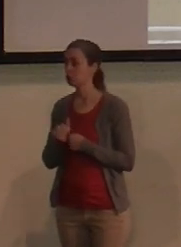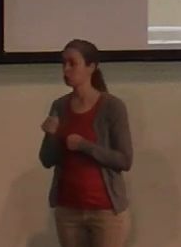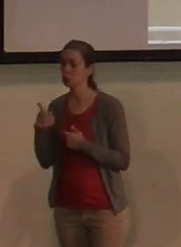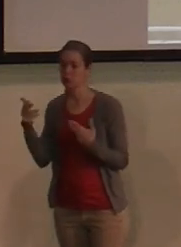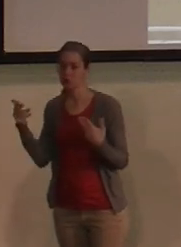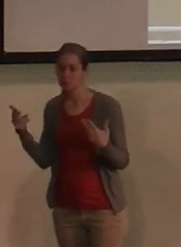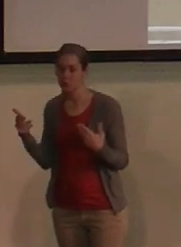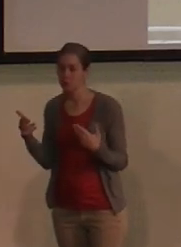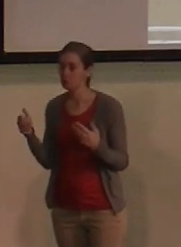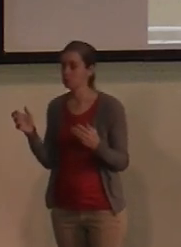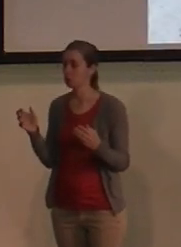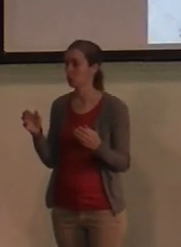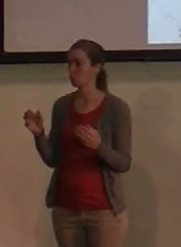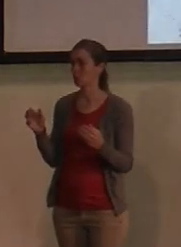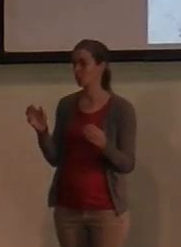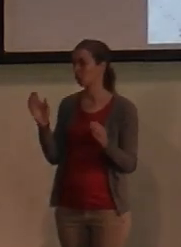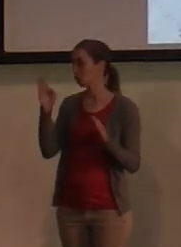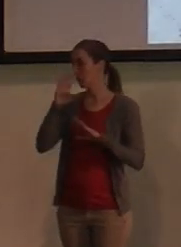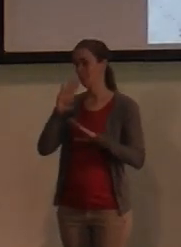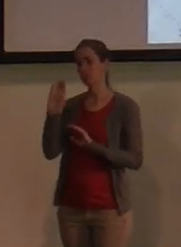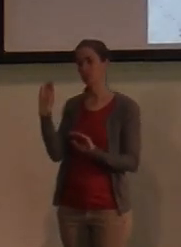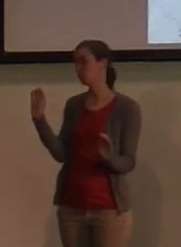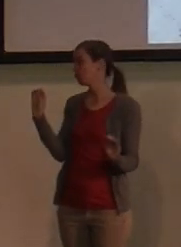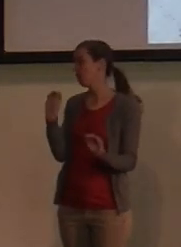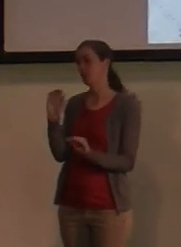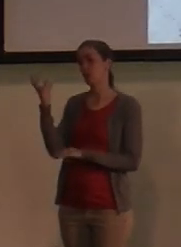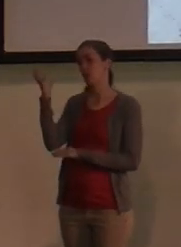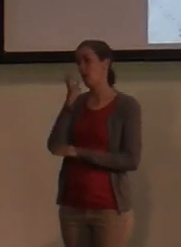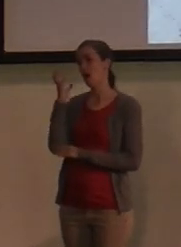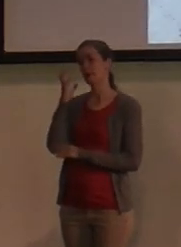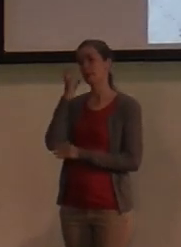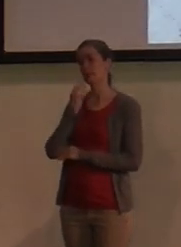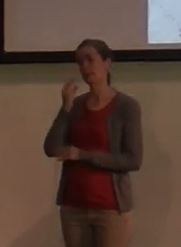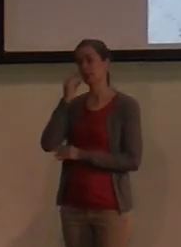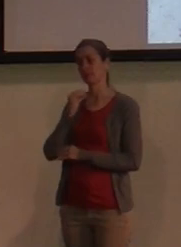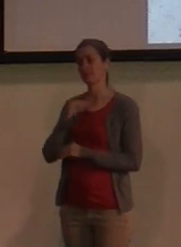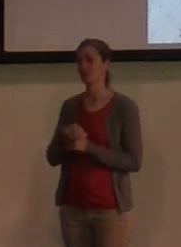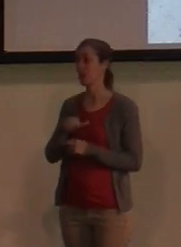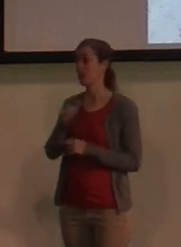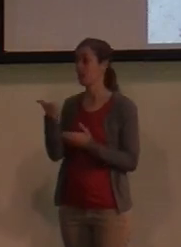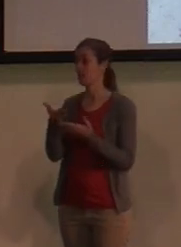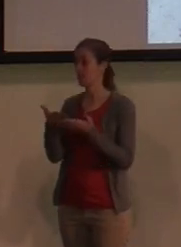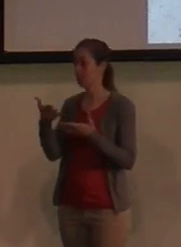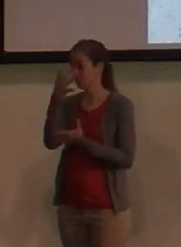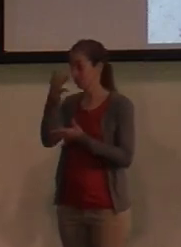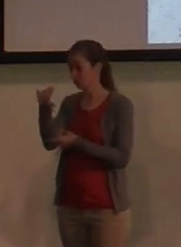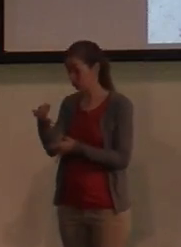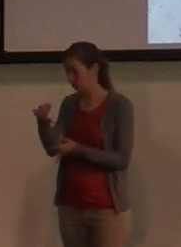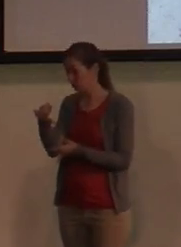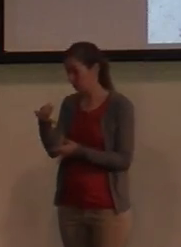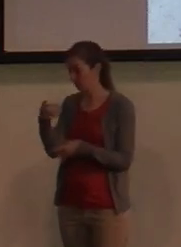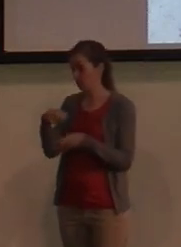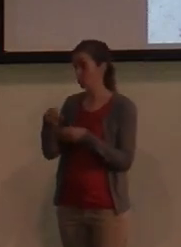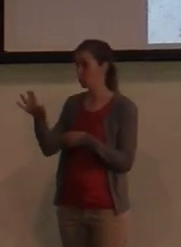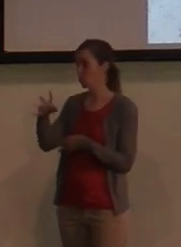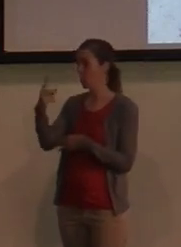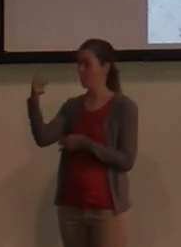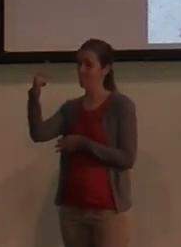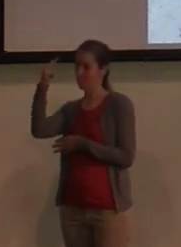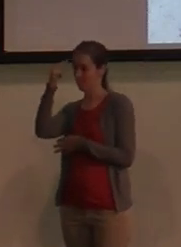getting into some kind of trouble. It was an amazing experience. Another thing that was interesting in your mind, you might have